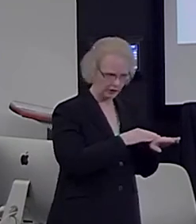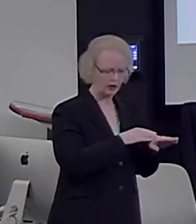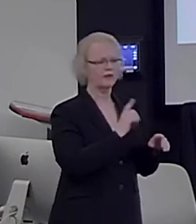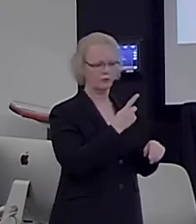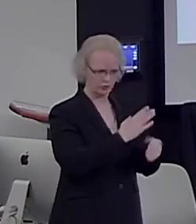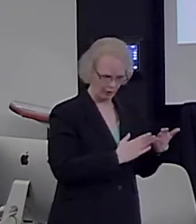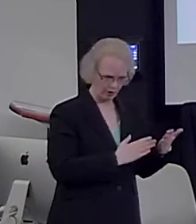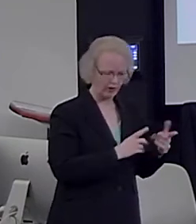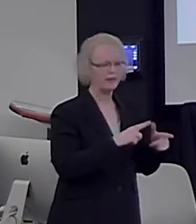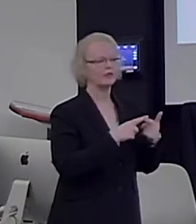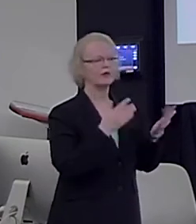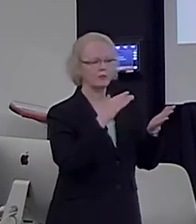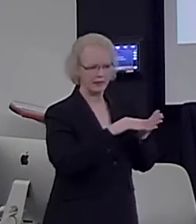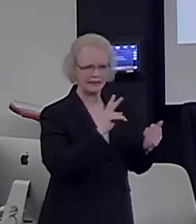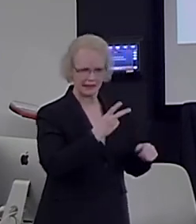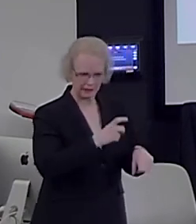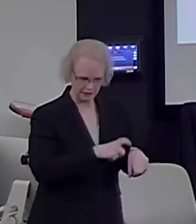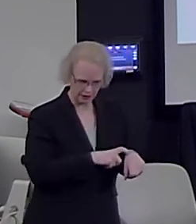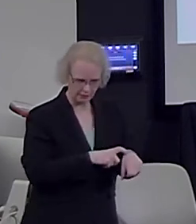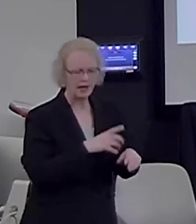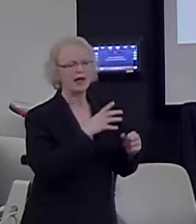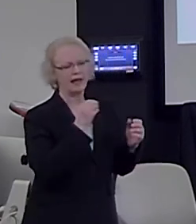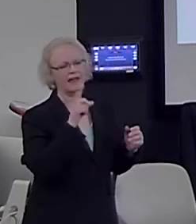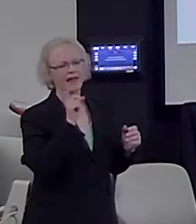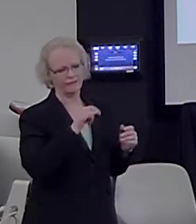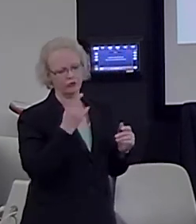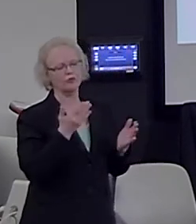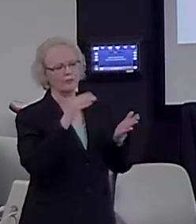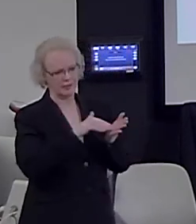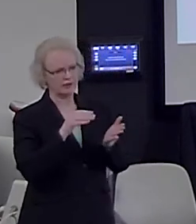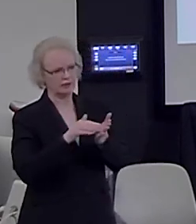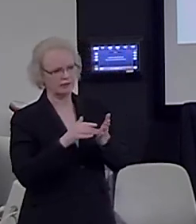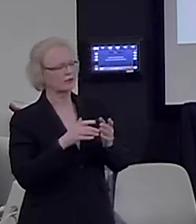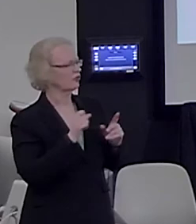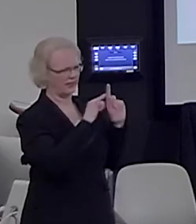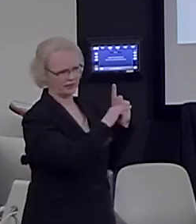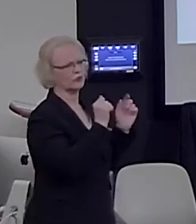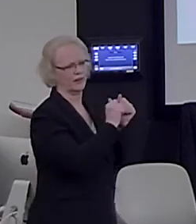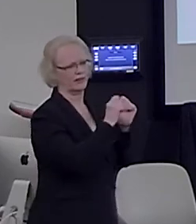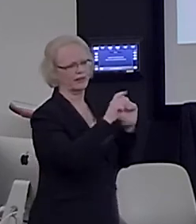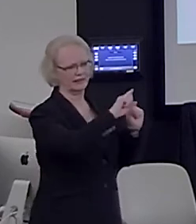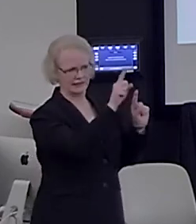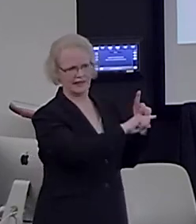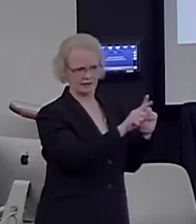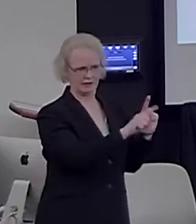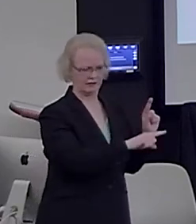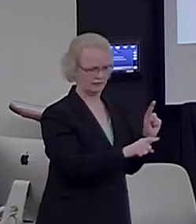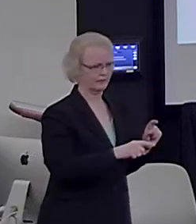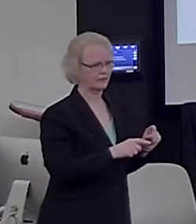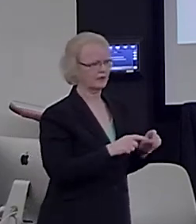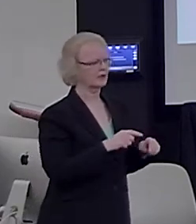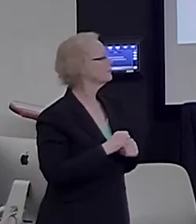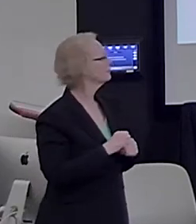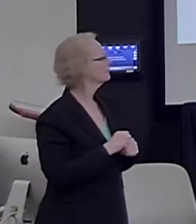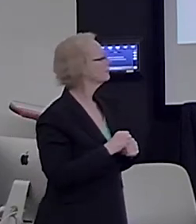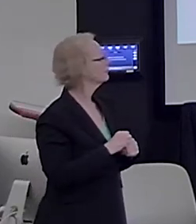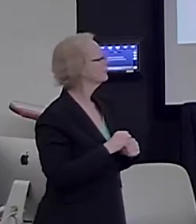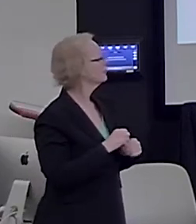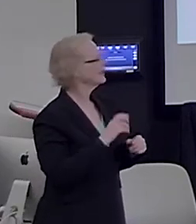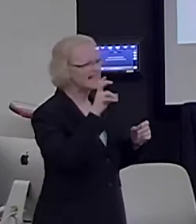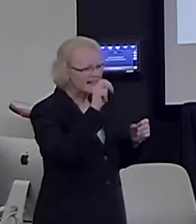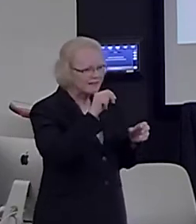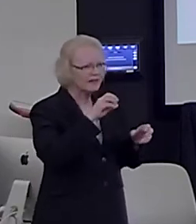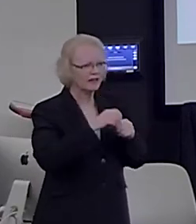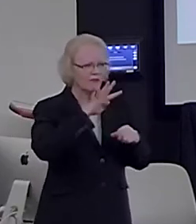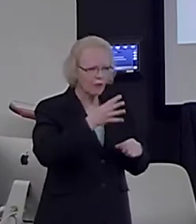okay? And they have to predict. This is what happens with this zigzag sequence in black. The zigzag, even on the fourth item or the fifth or the